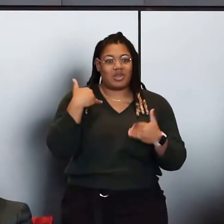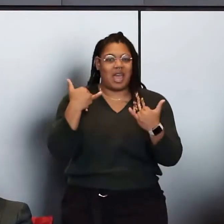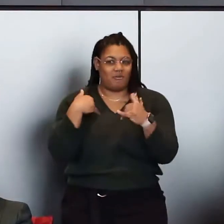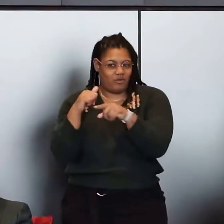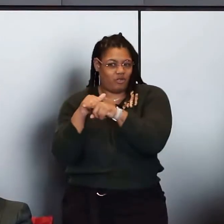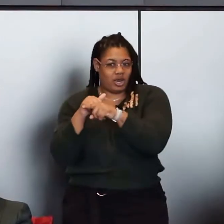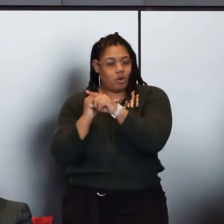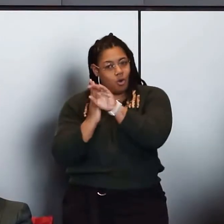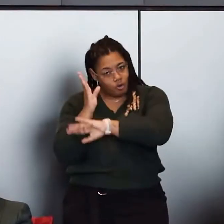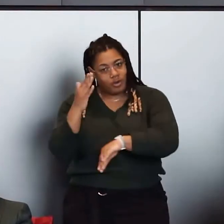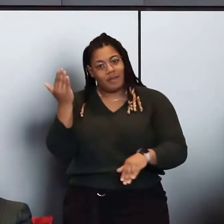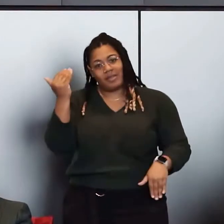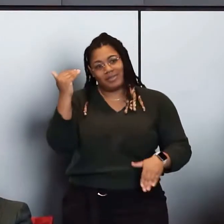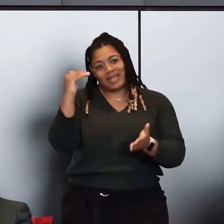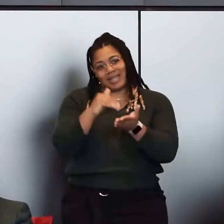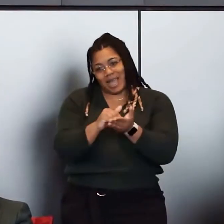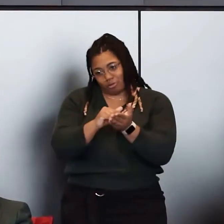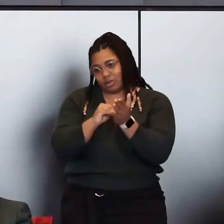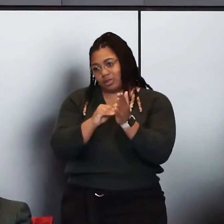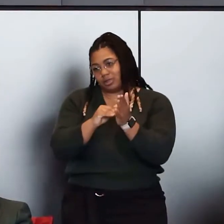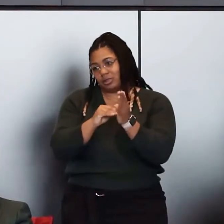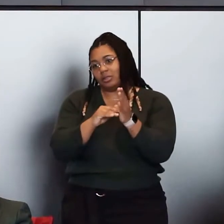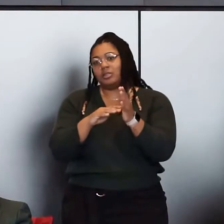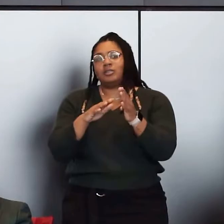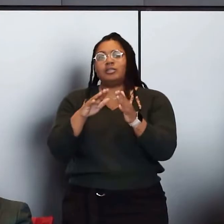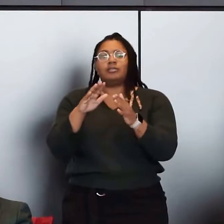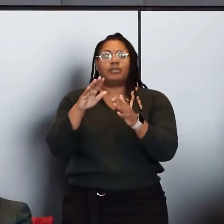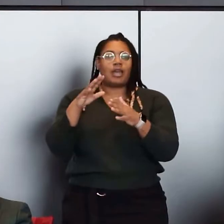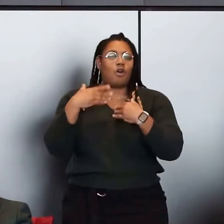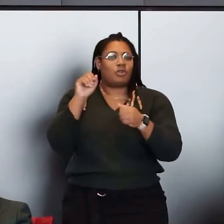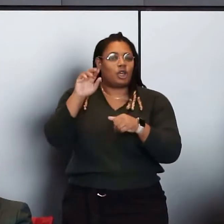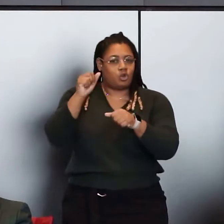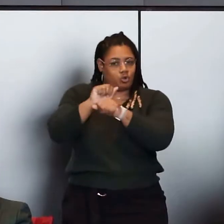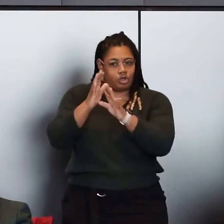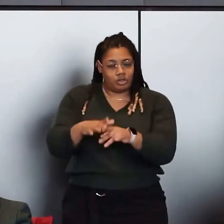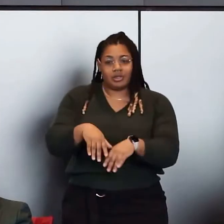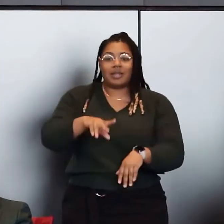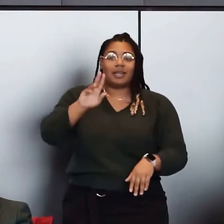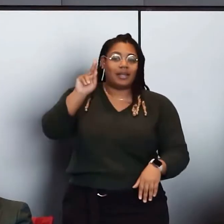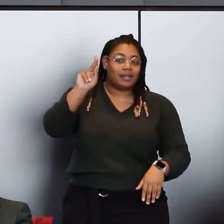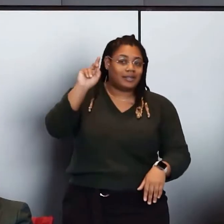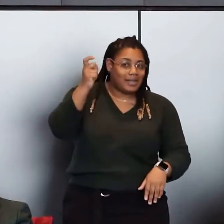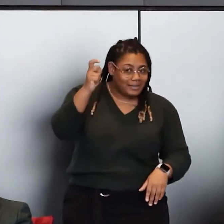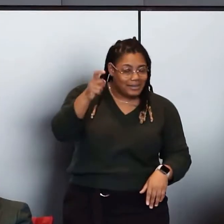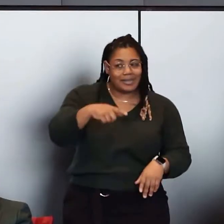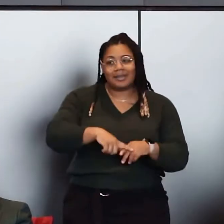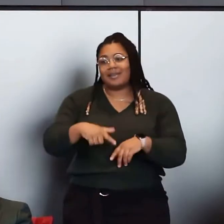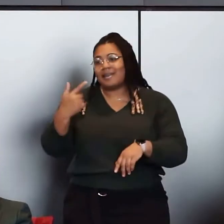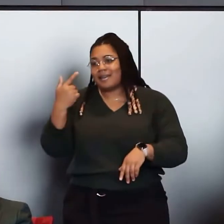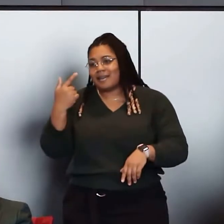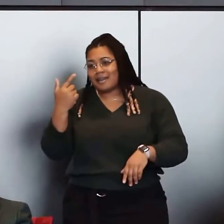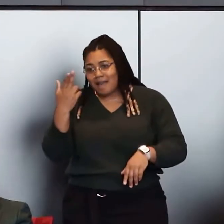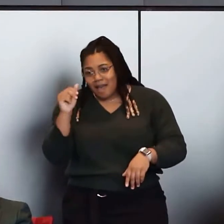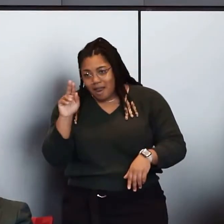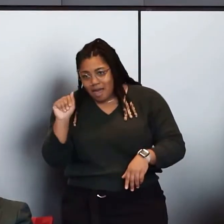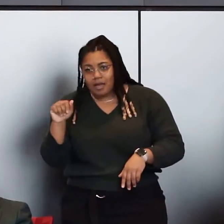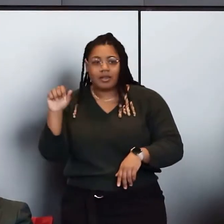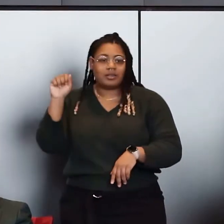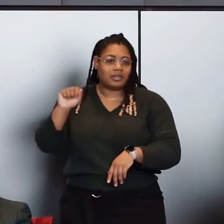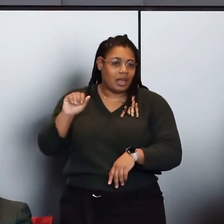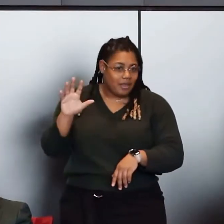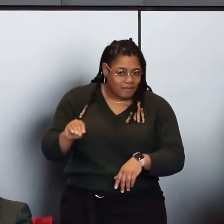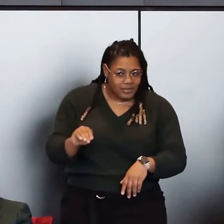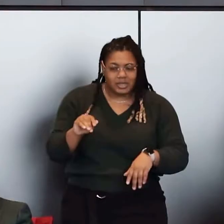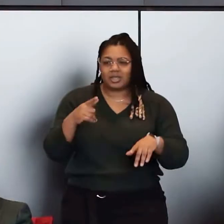workers, not just in Nigeria, but in Kenya, Ghana, South Africa, to really focus on really providing the right kind of care when it comes to cancer,